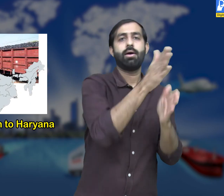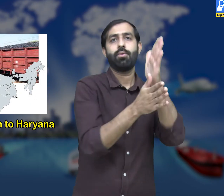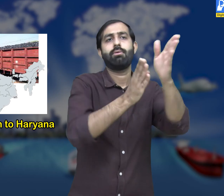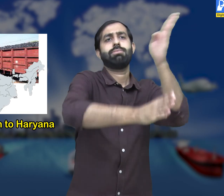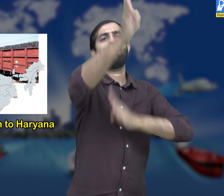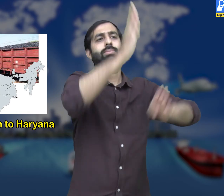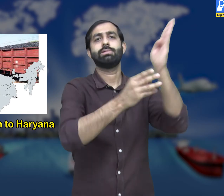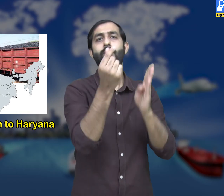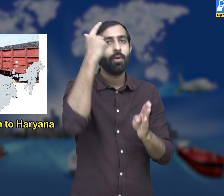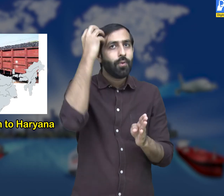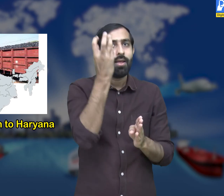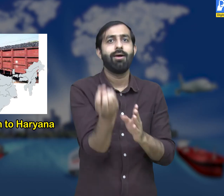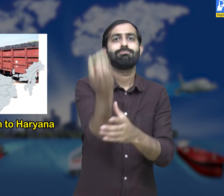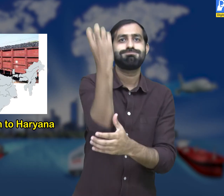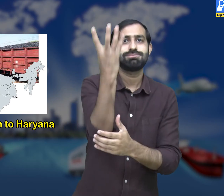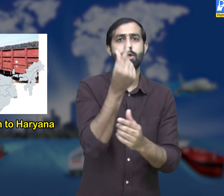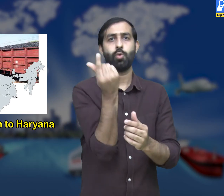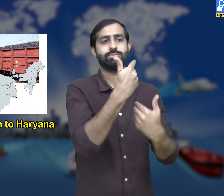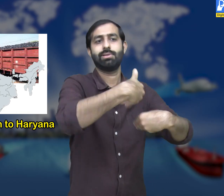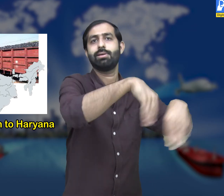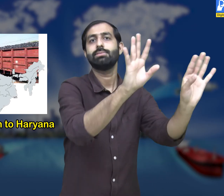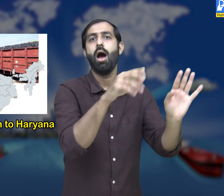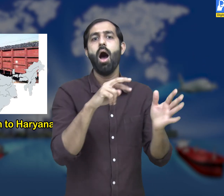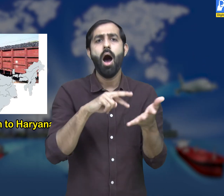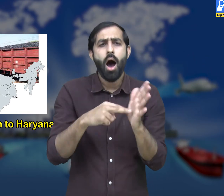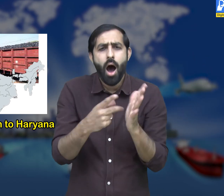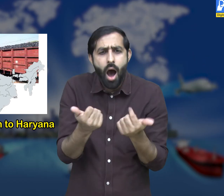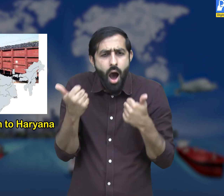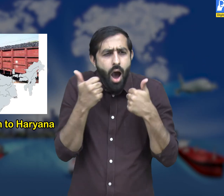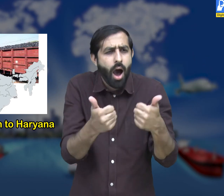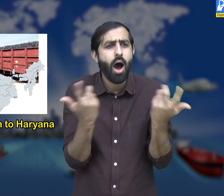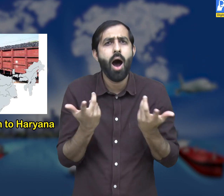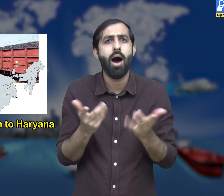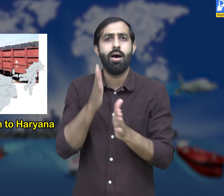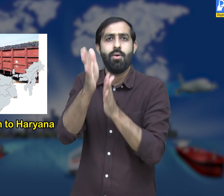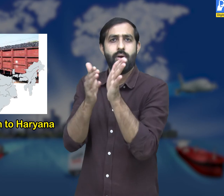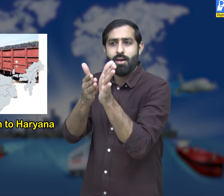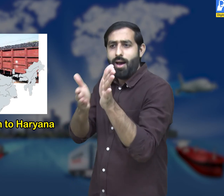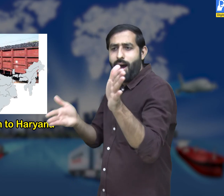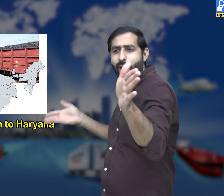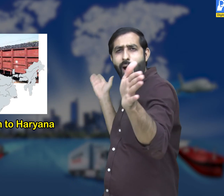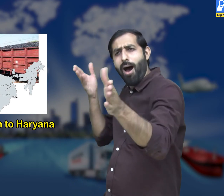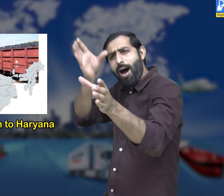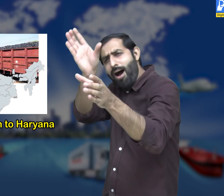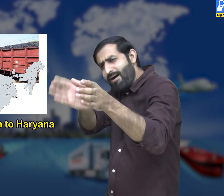These trains also carry coal and deliver it to the destination. Freight trains are long